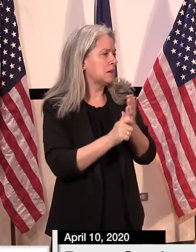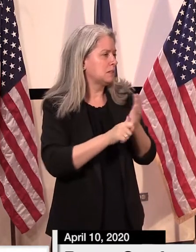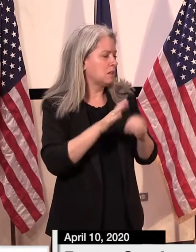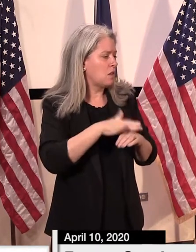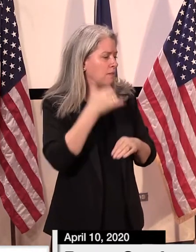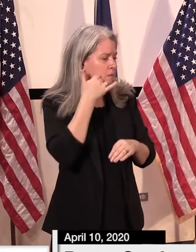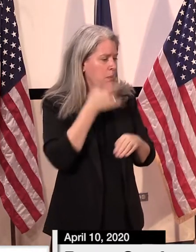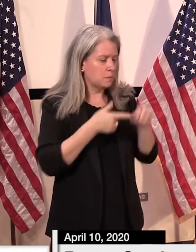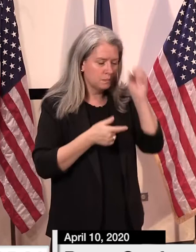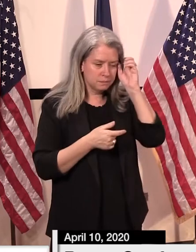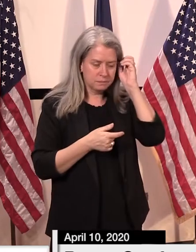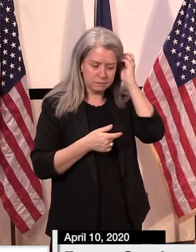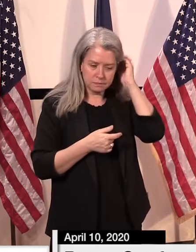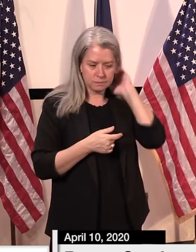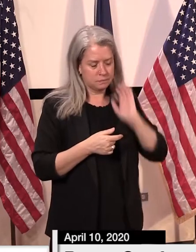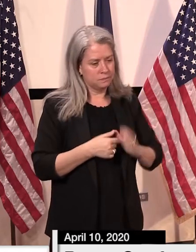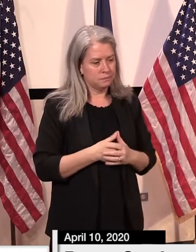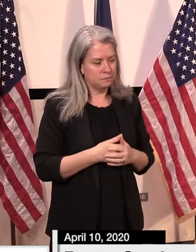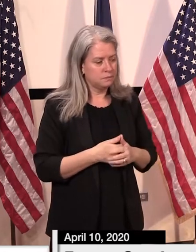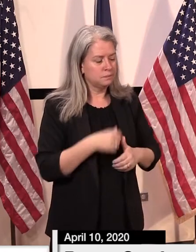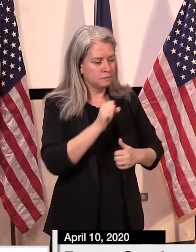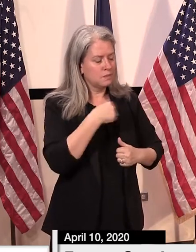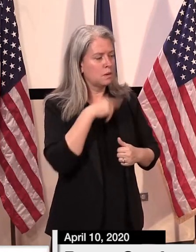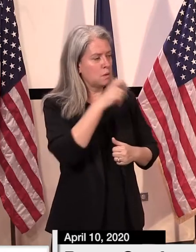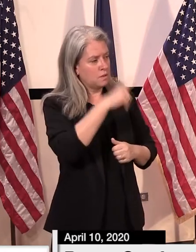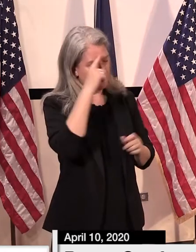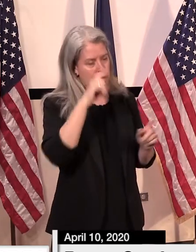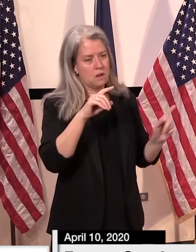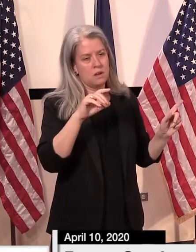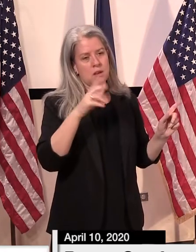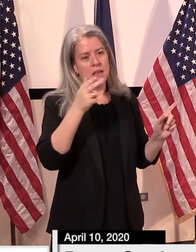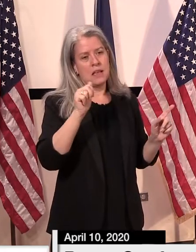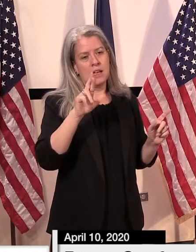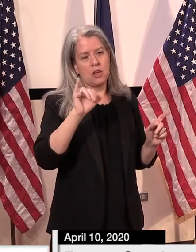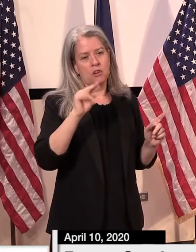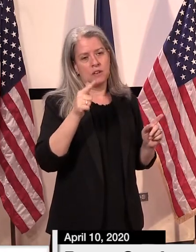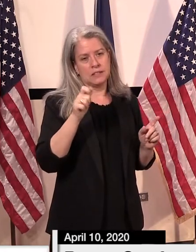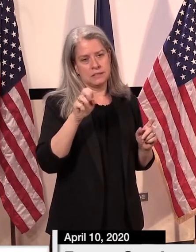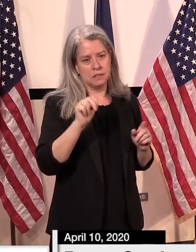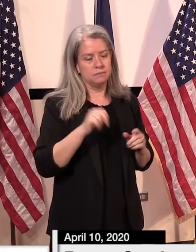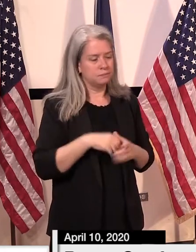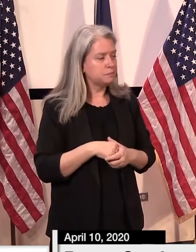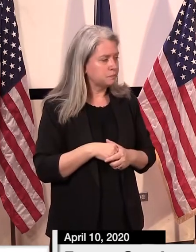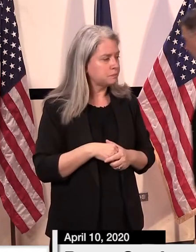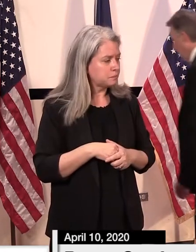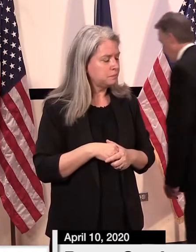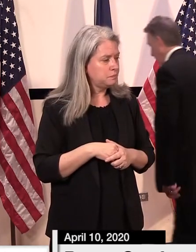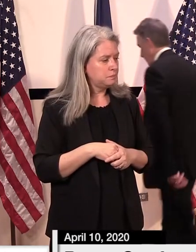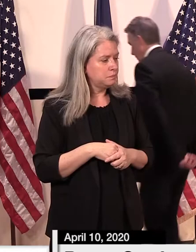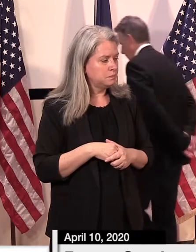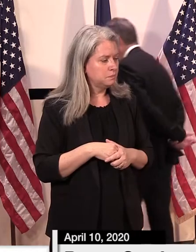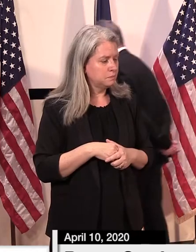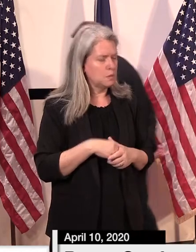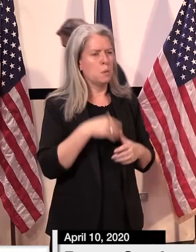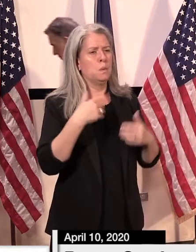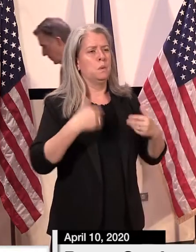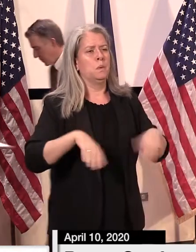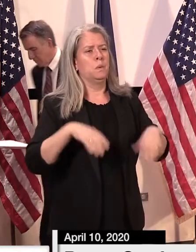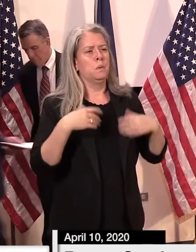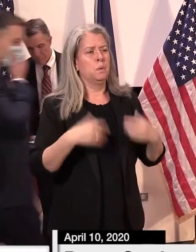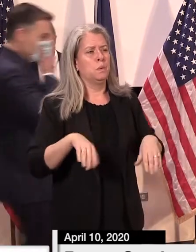Hi, good morning. This is for Michael Harrington. I'm wondering, Michael, this was a big spike in claims,